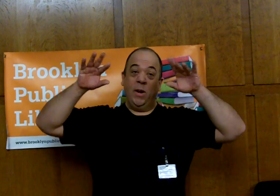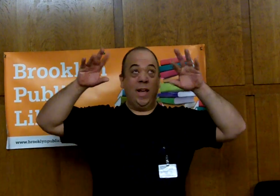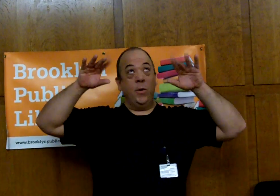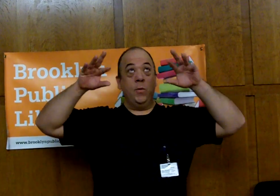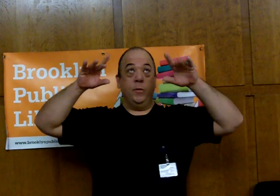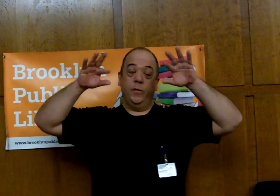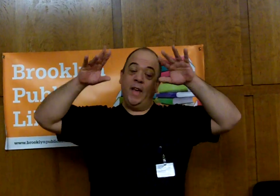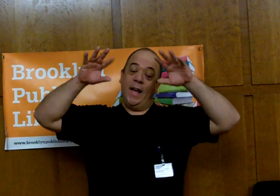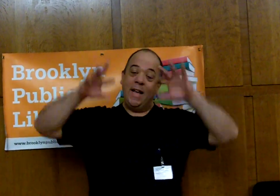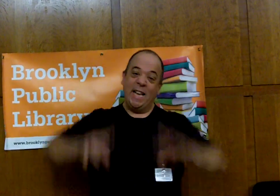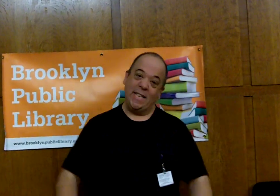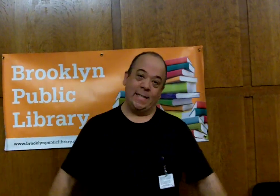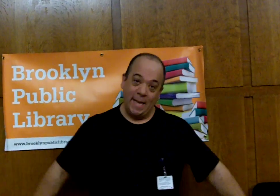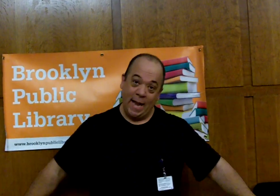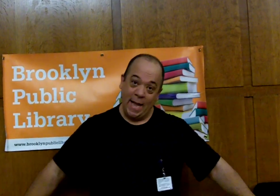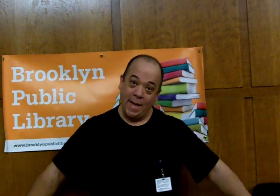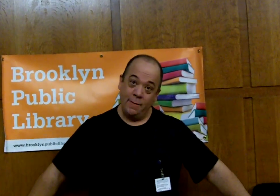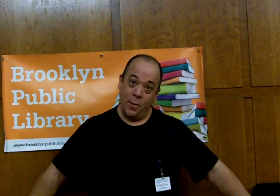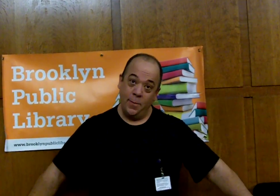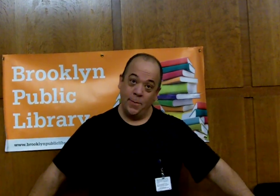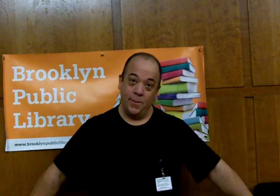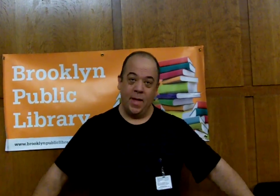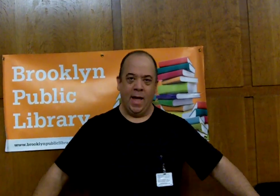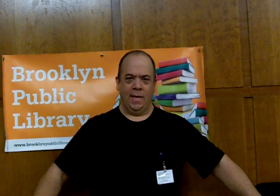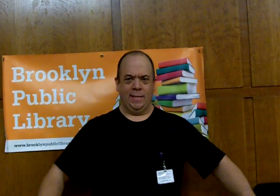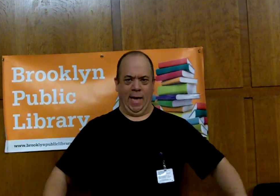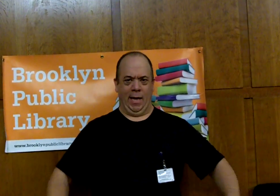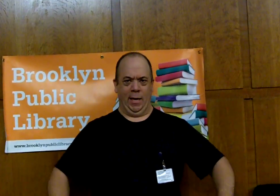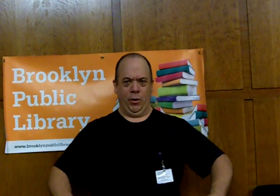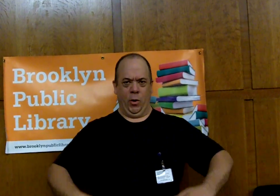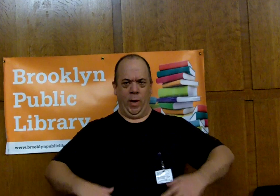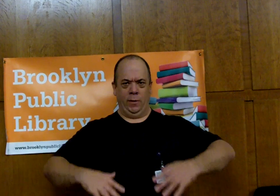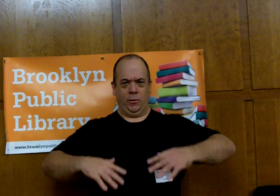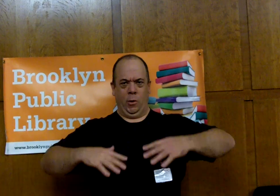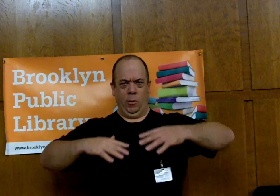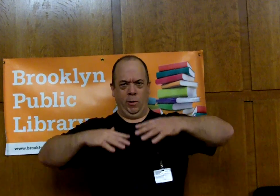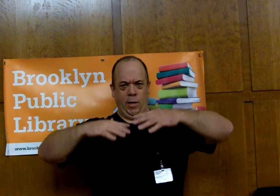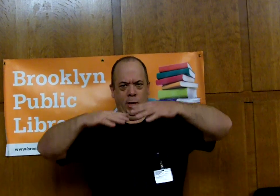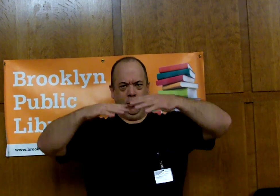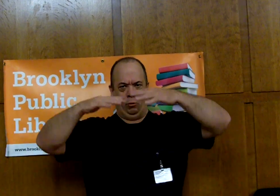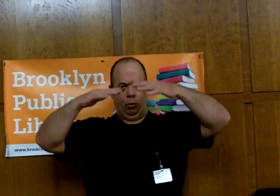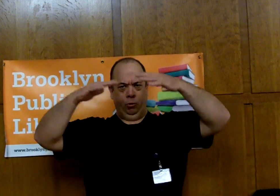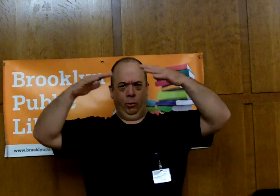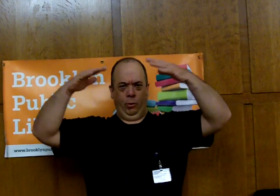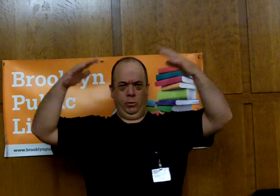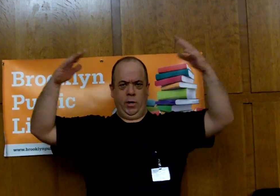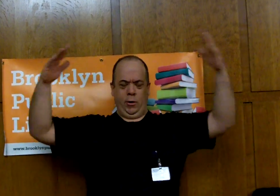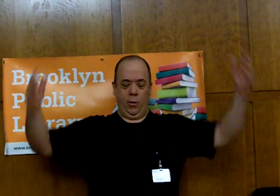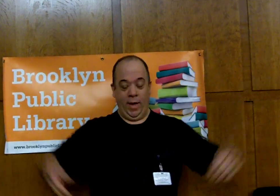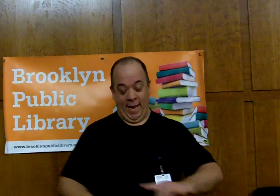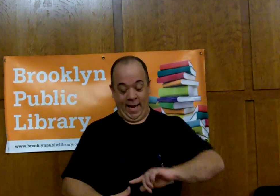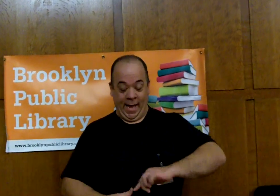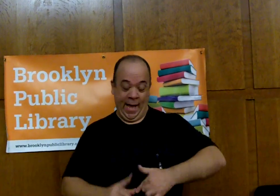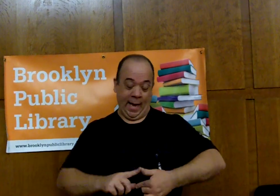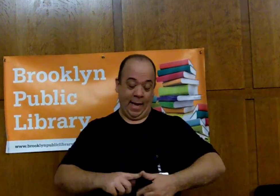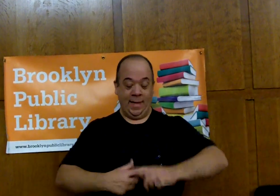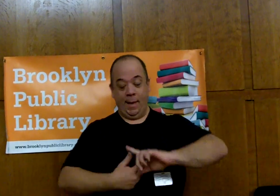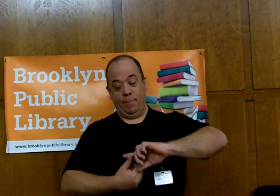la lluvia y se la llevó. Salió el sol y todo lo secó. Y la araña